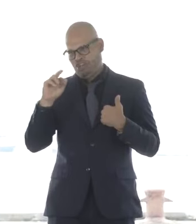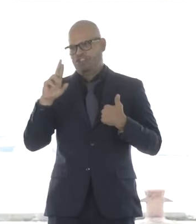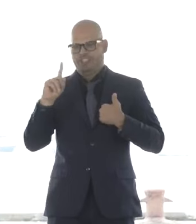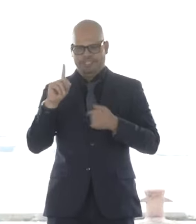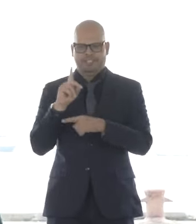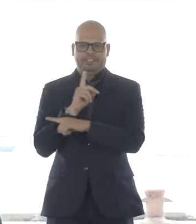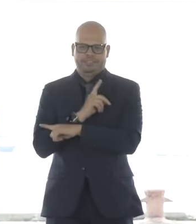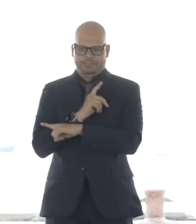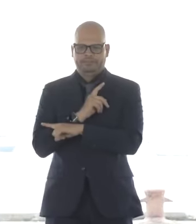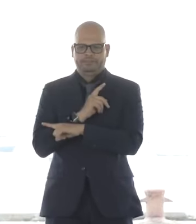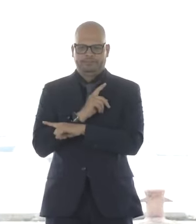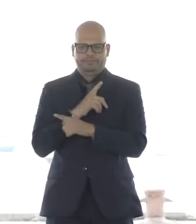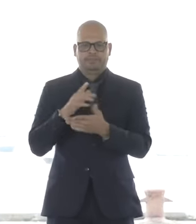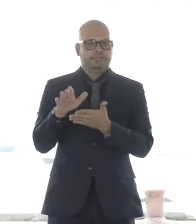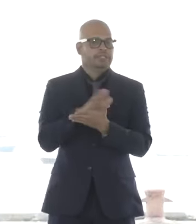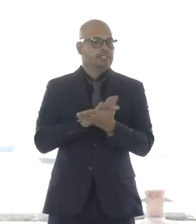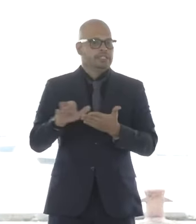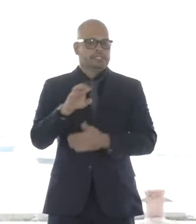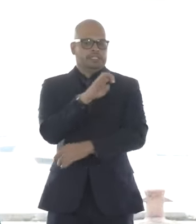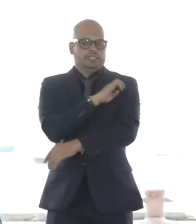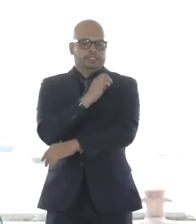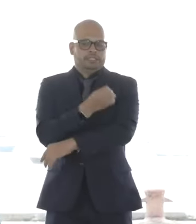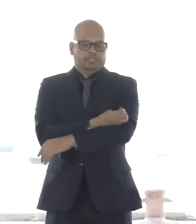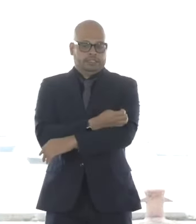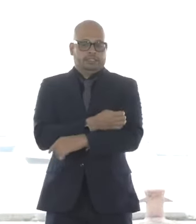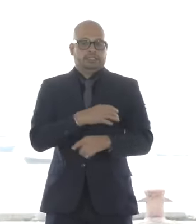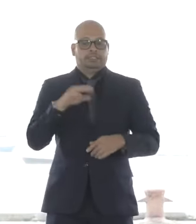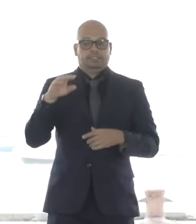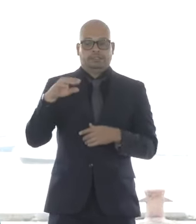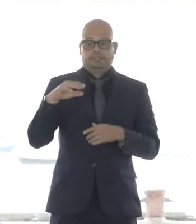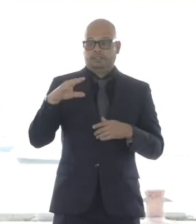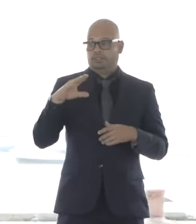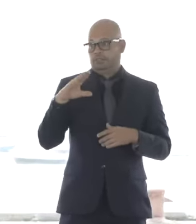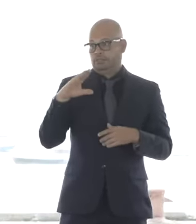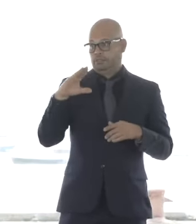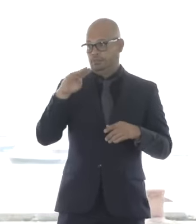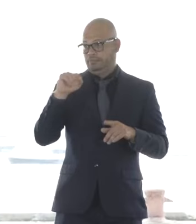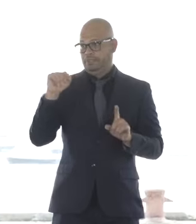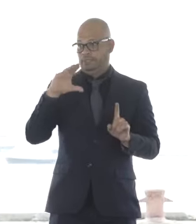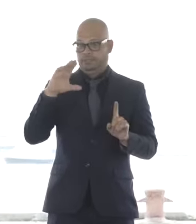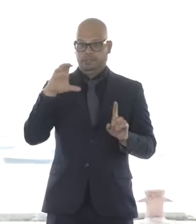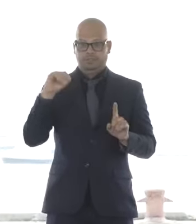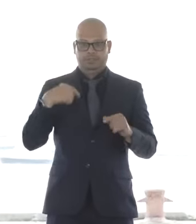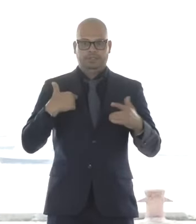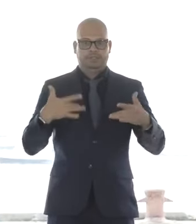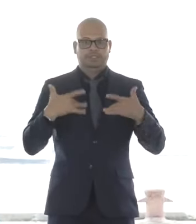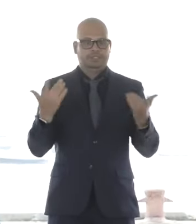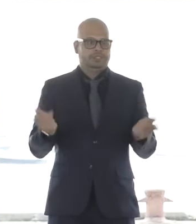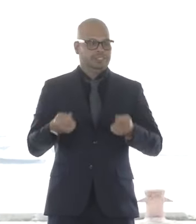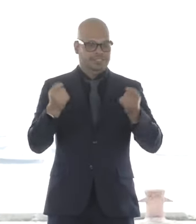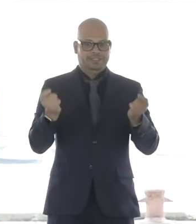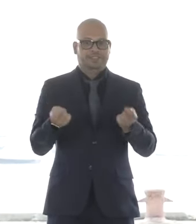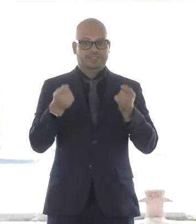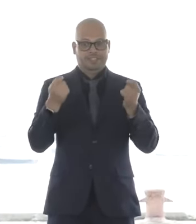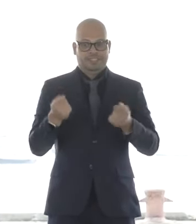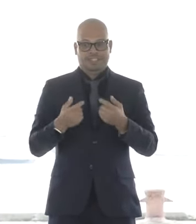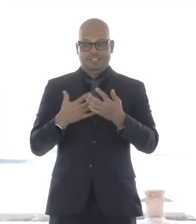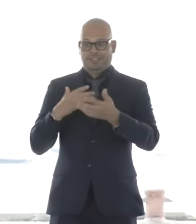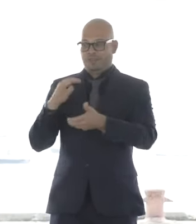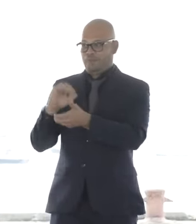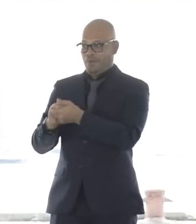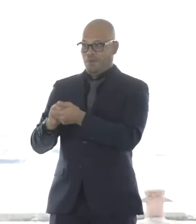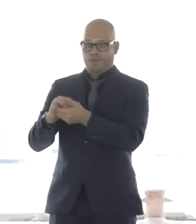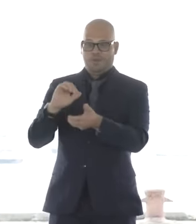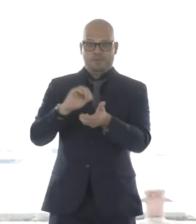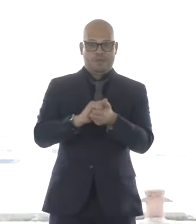to be here celebrating the groundbreaking on the Salem Offshore Wind Terminal alongside our partners at Crowley and the